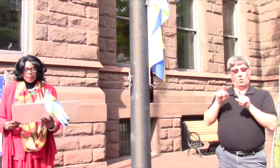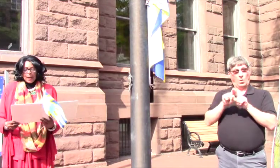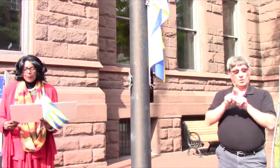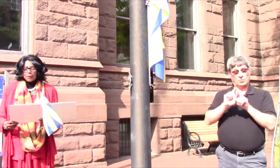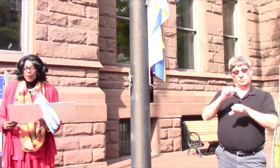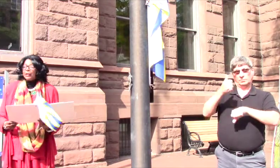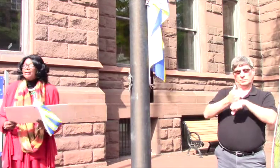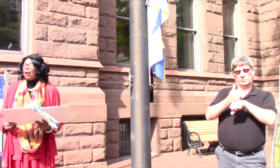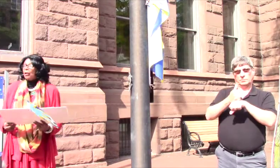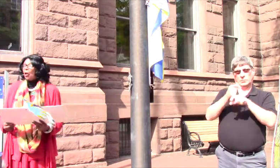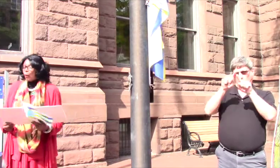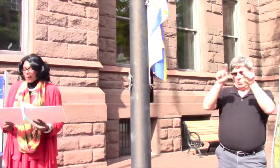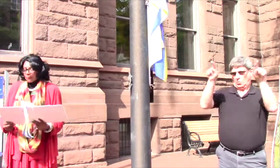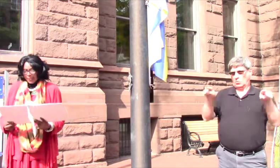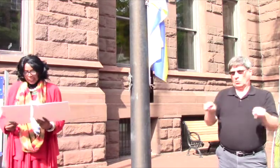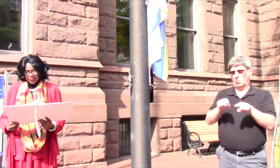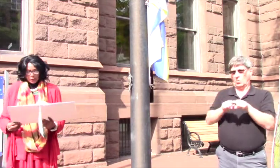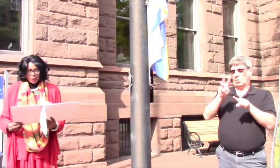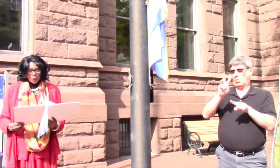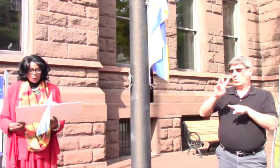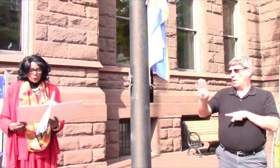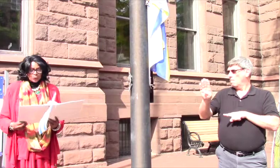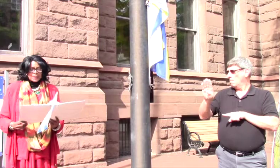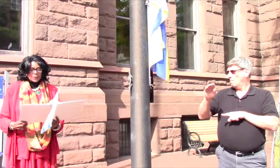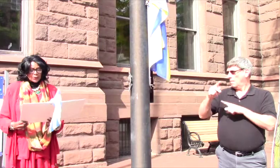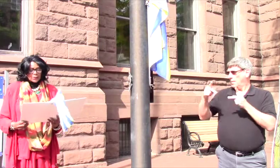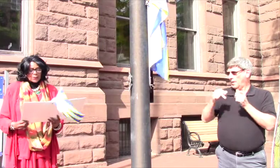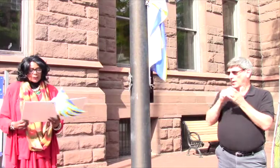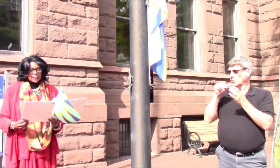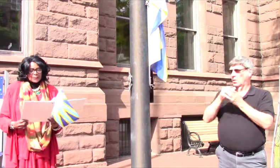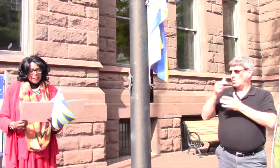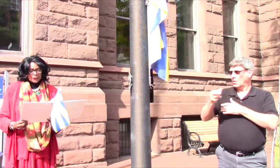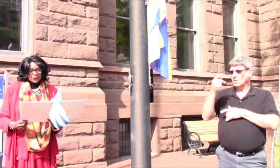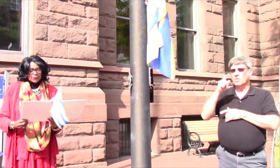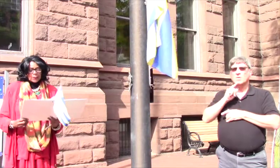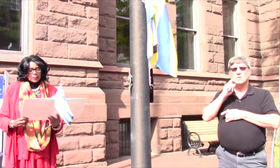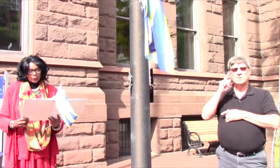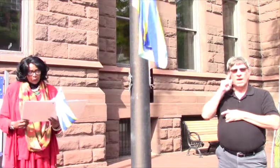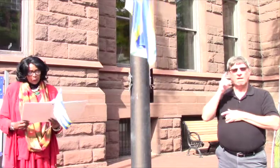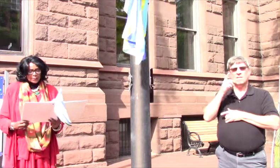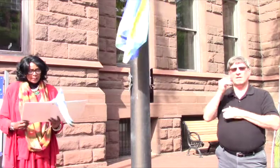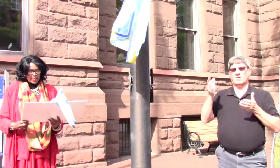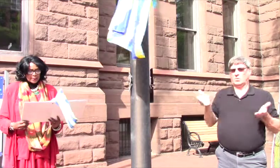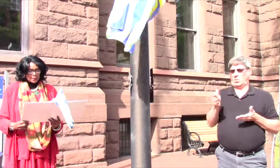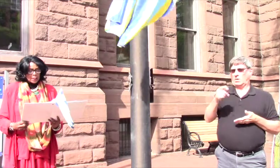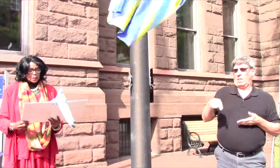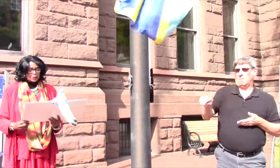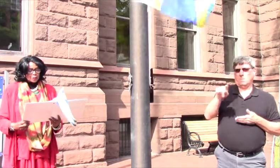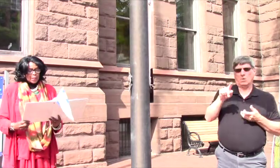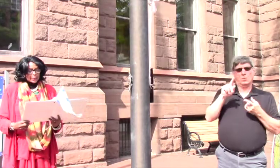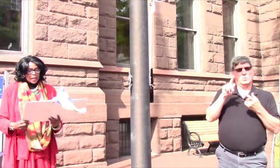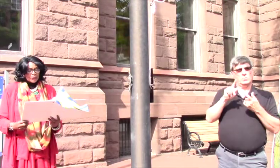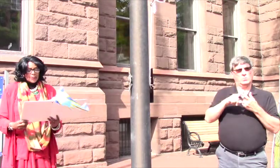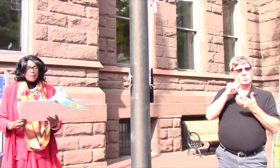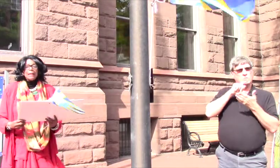up a notice on our webpage with resources for the deaf to encourage them to check out the many